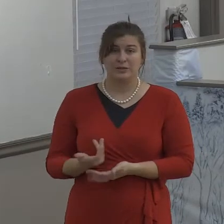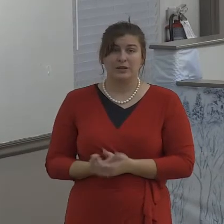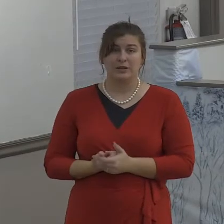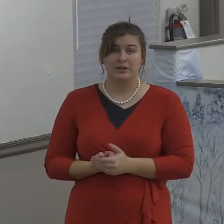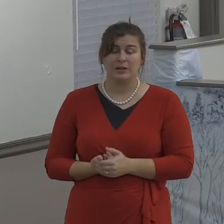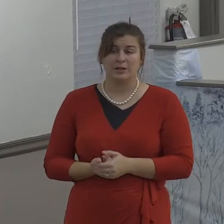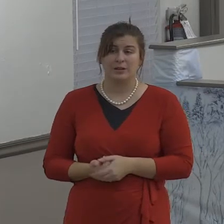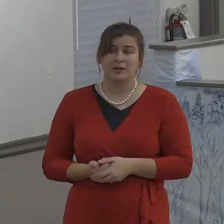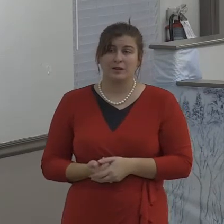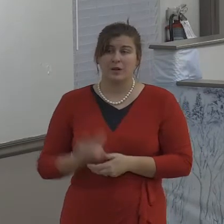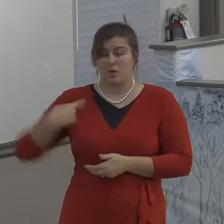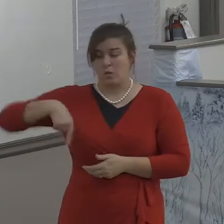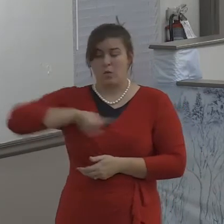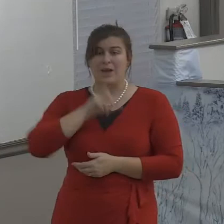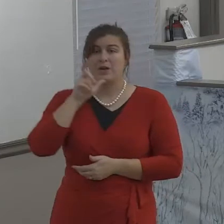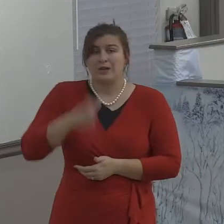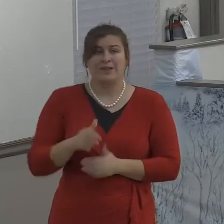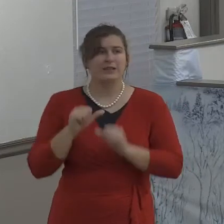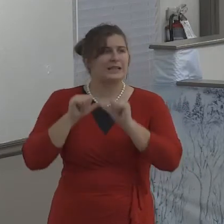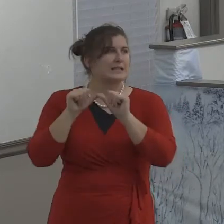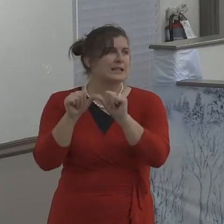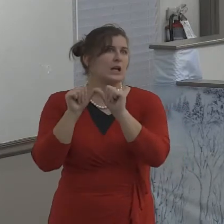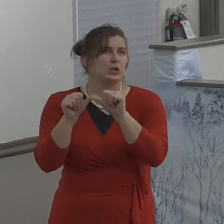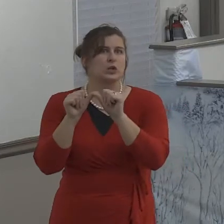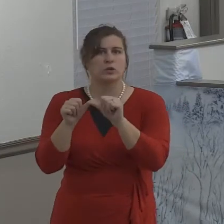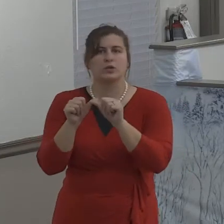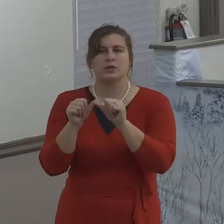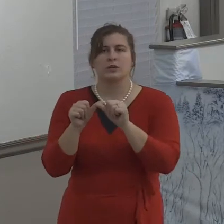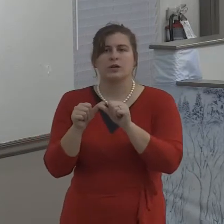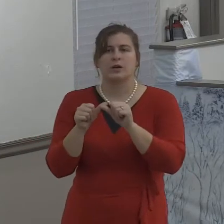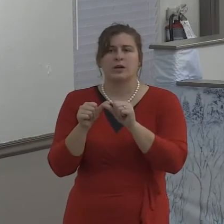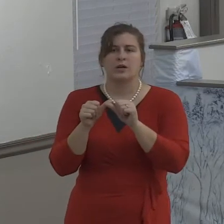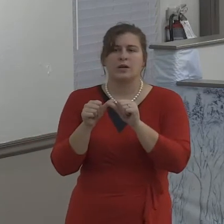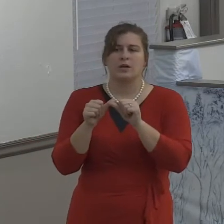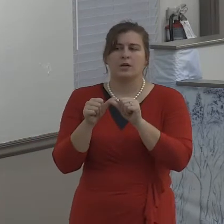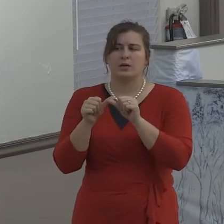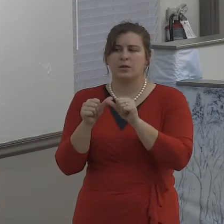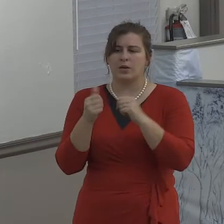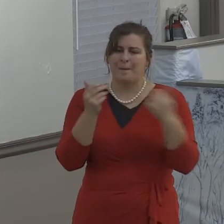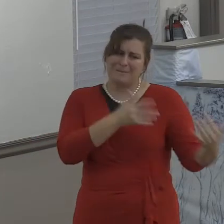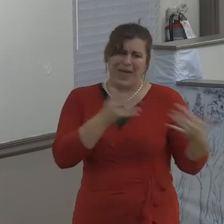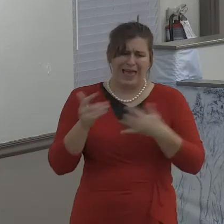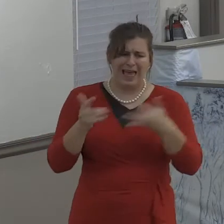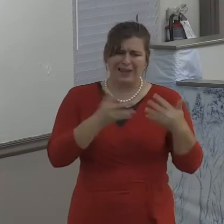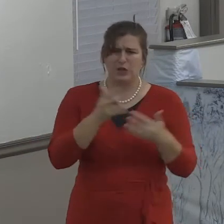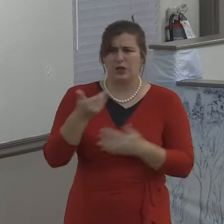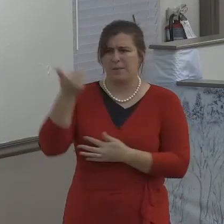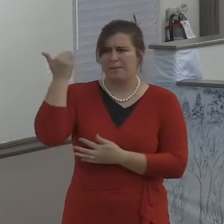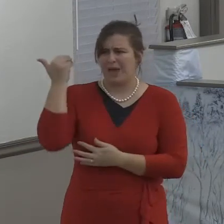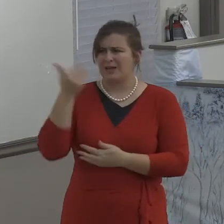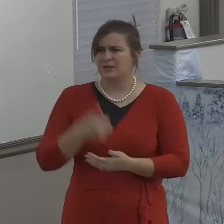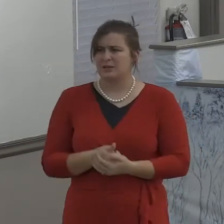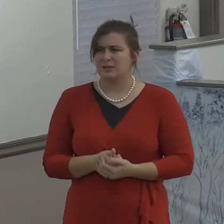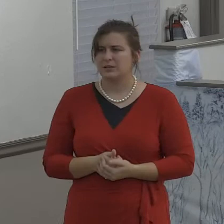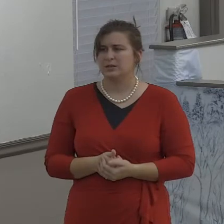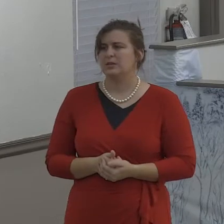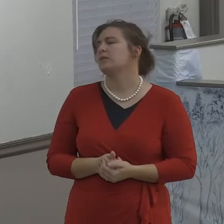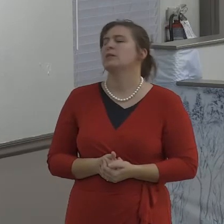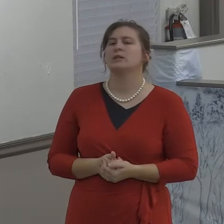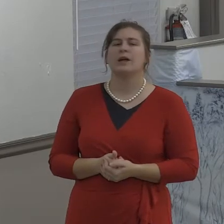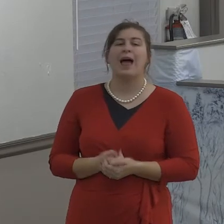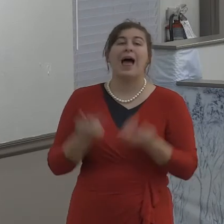Why? Because we all battle this big thing called pride. Pride is a root sin.